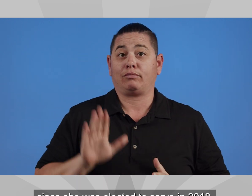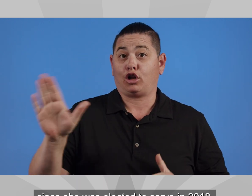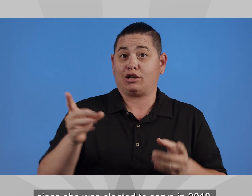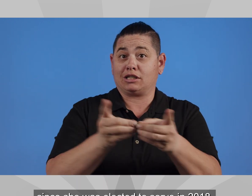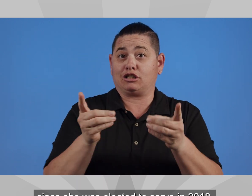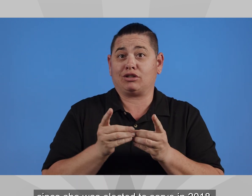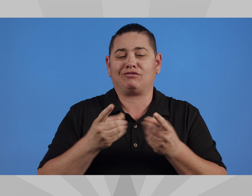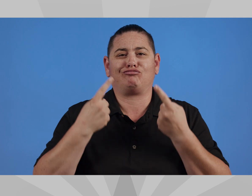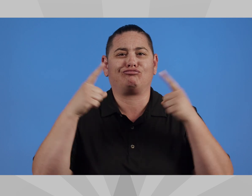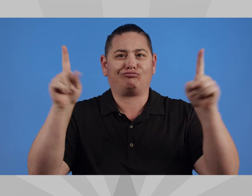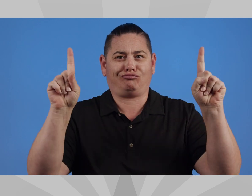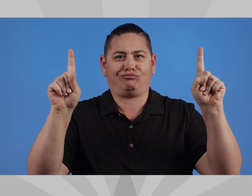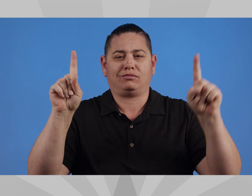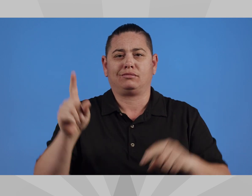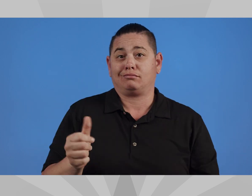in 2018.